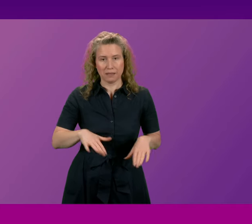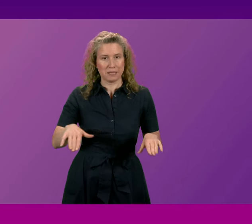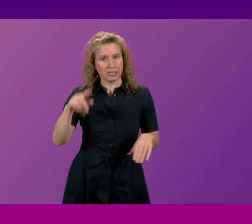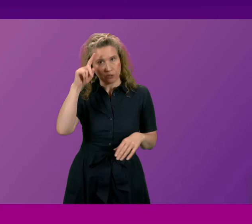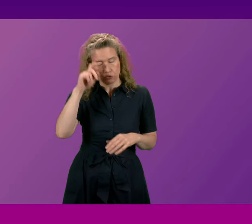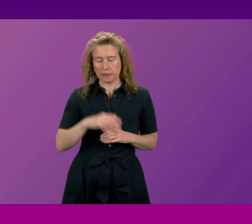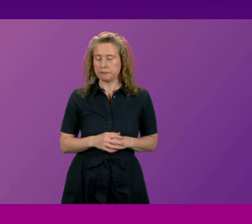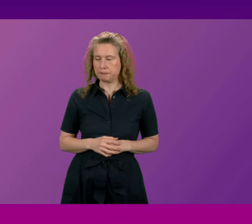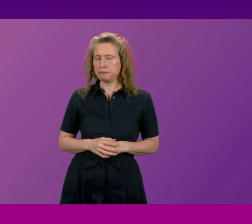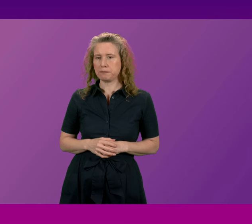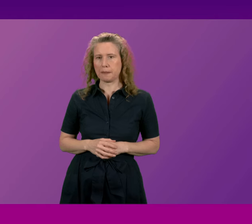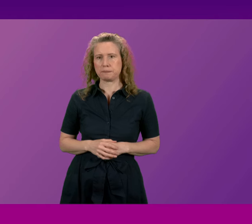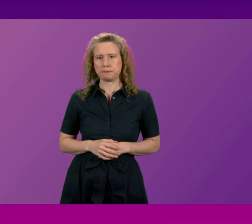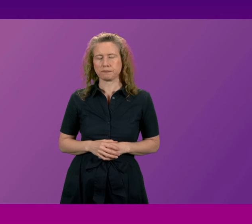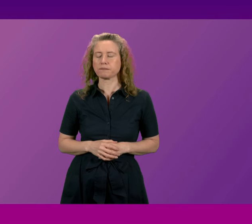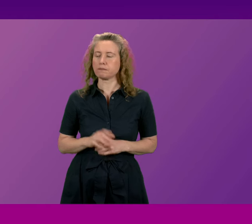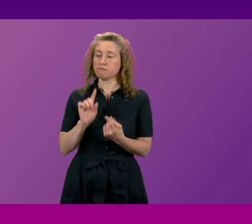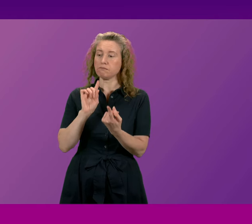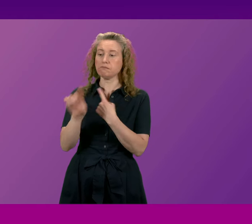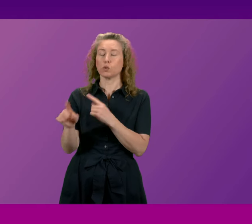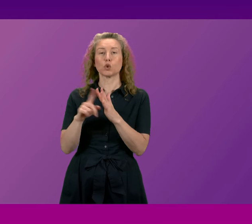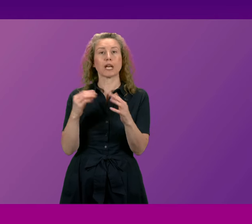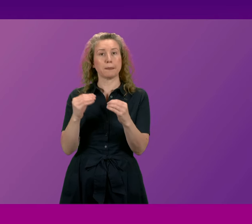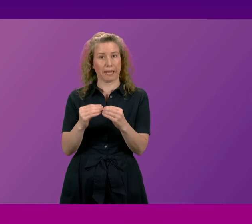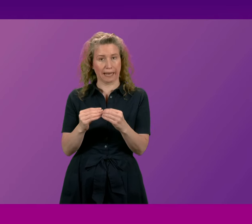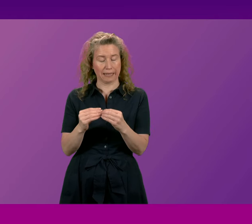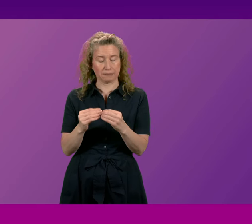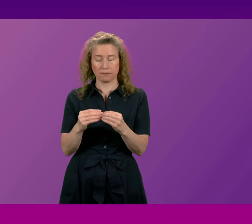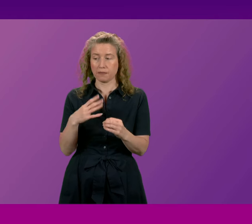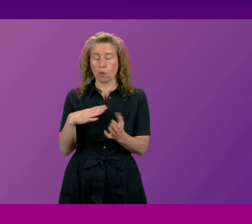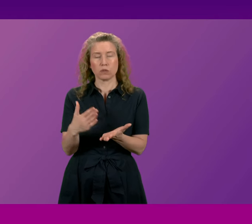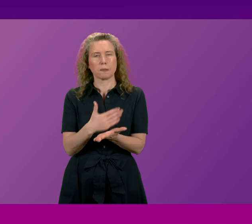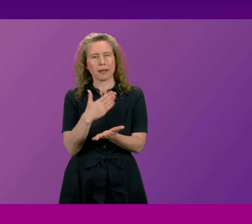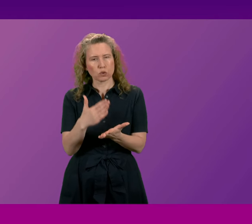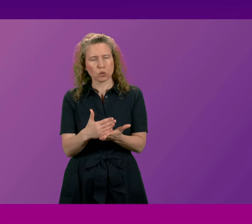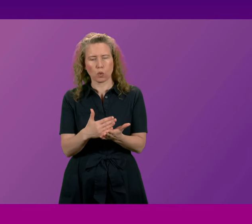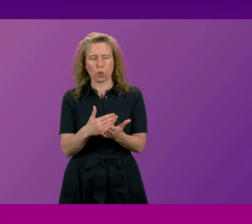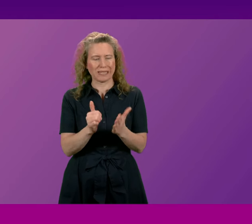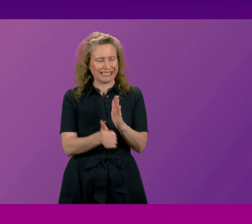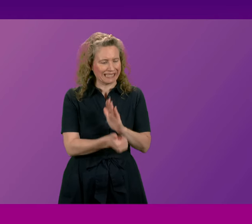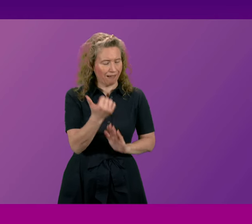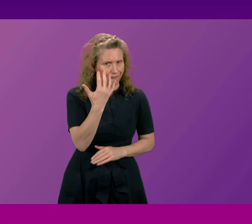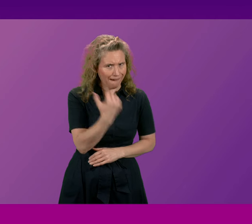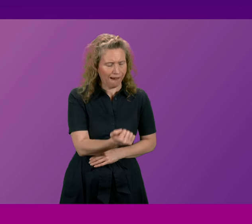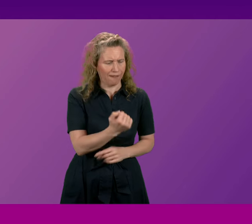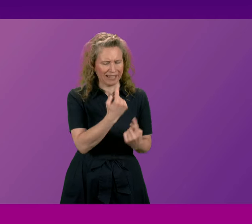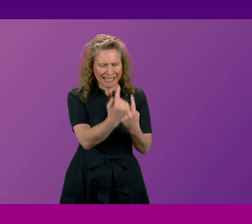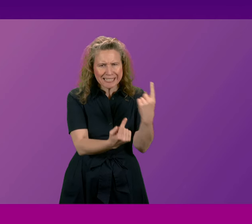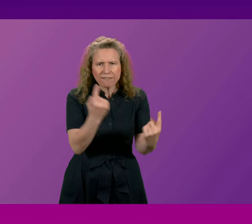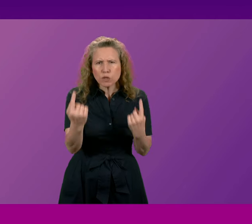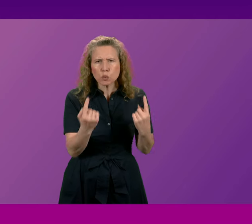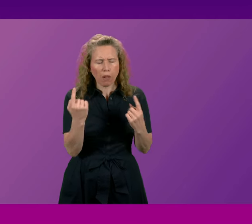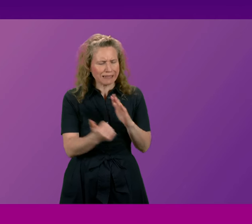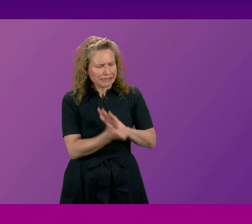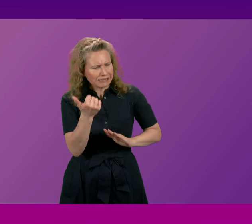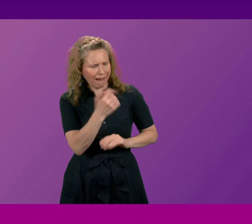well I would say to Jackie Bailey I want to make sure that the skills and the talents of individuals are properly